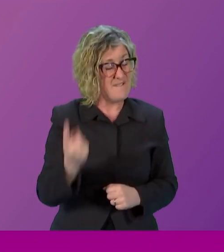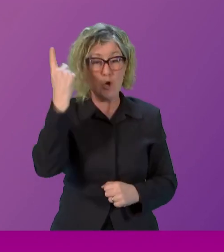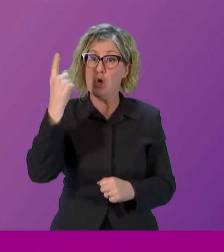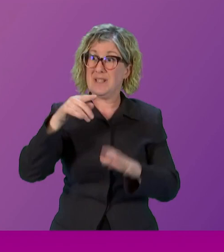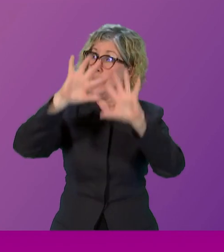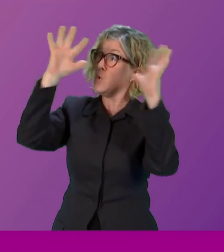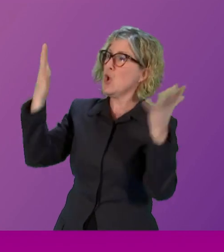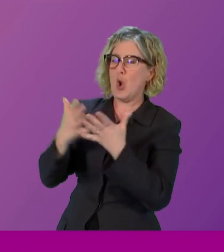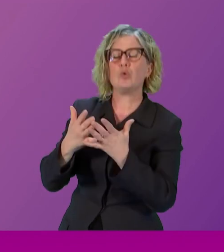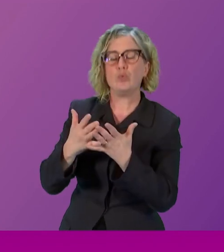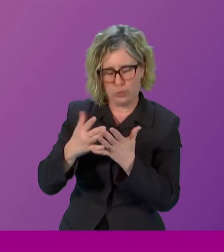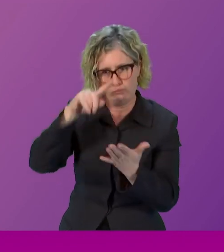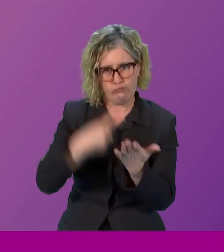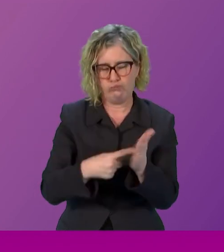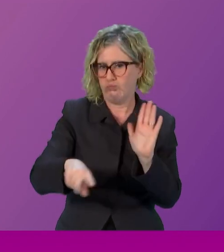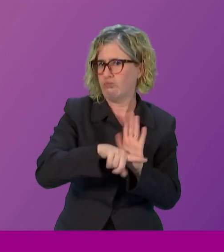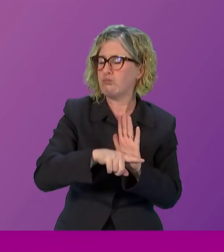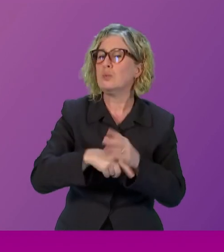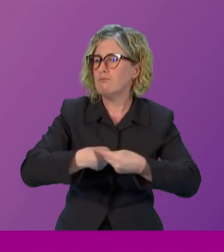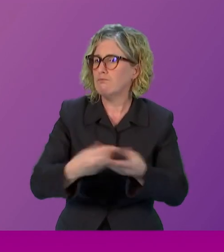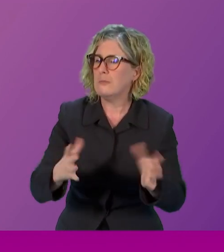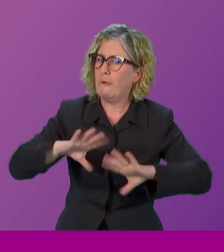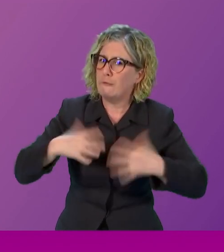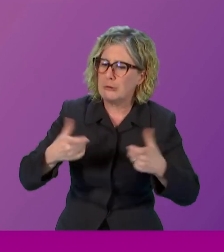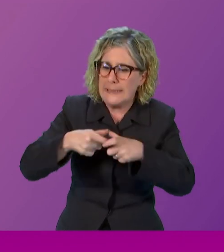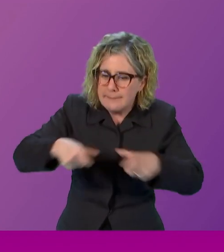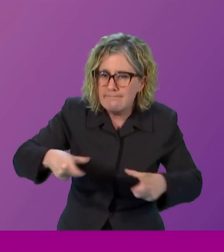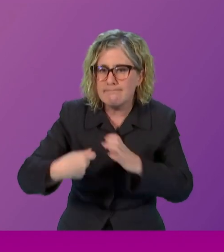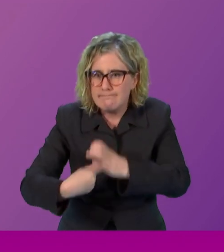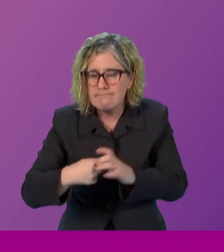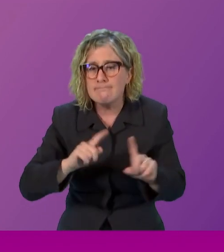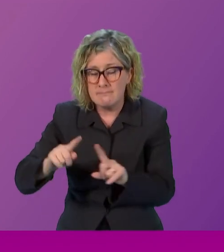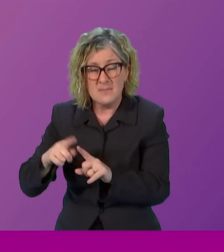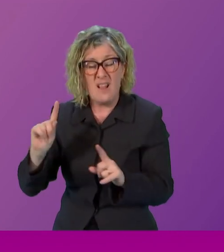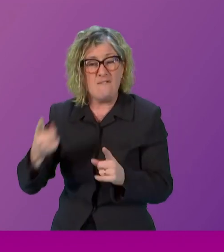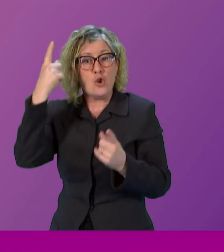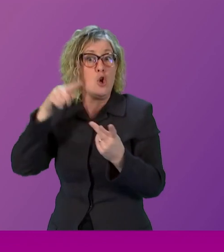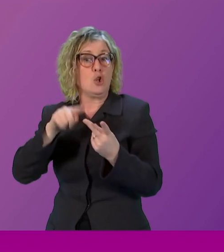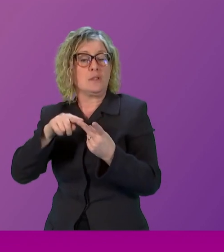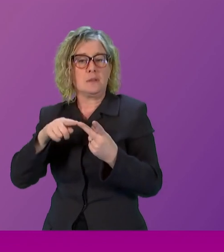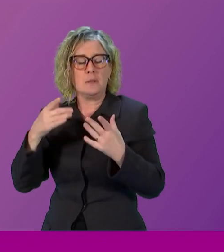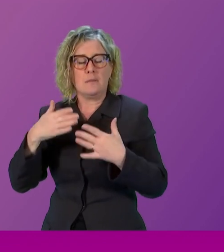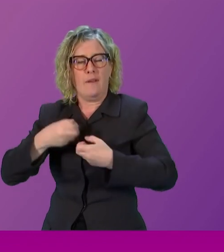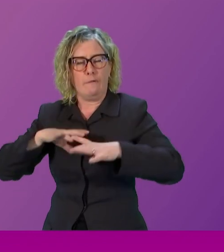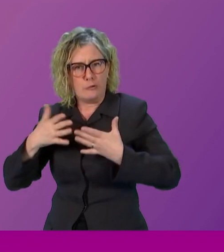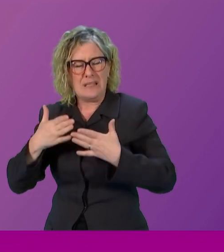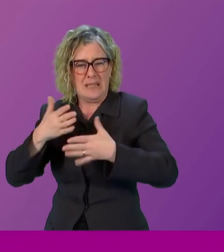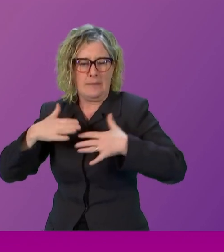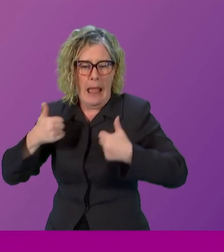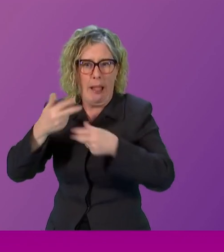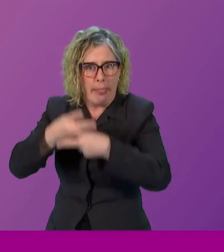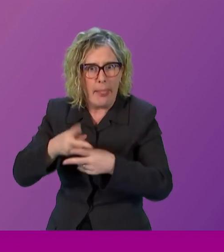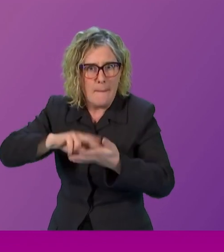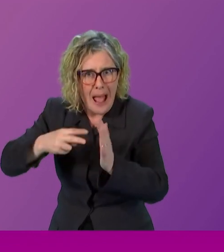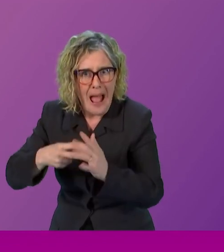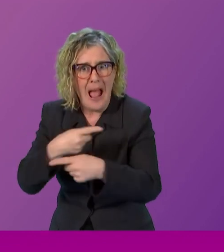products the first in the world to introduce a women's health plan we've got a feminist approach to foreign policy which